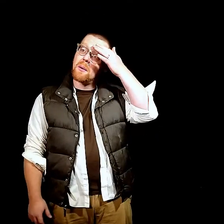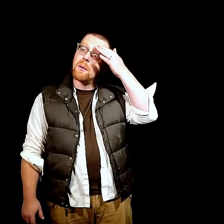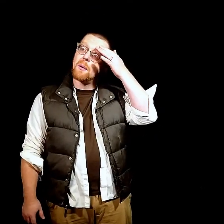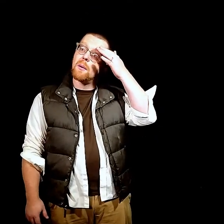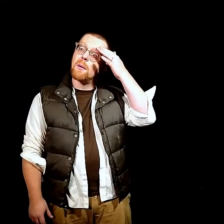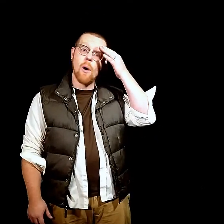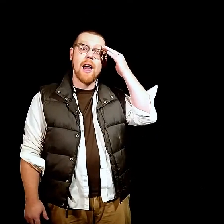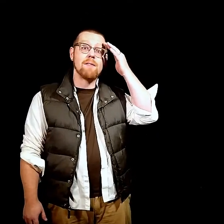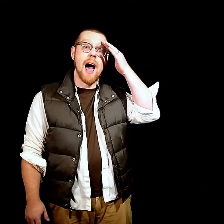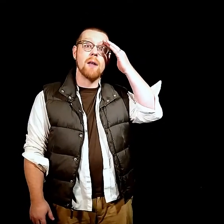No, they have not.